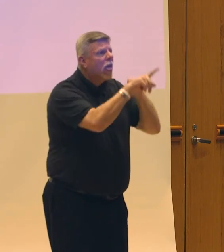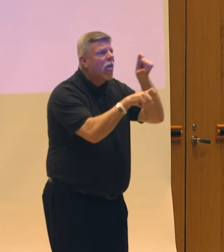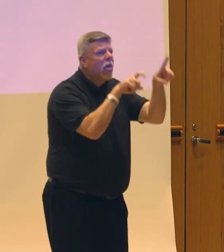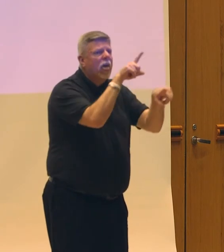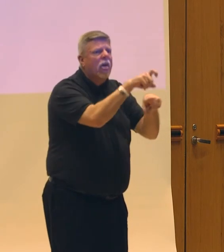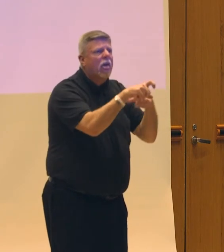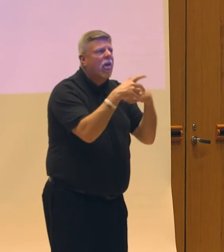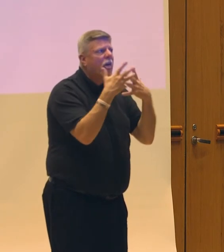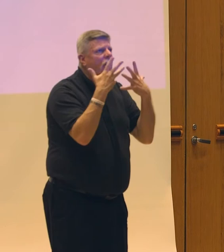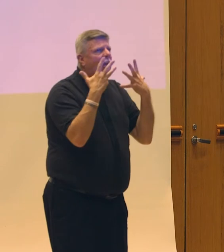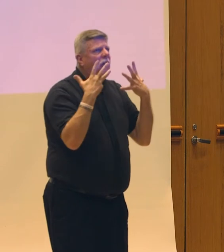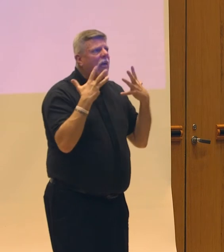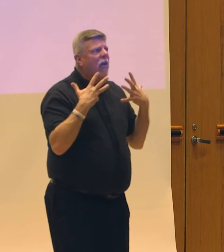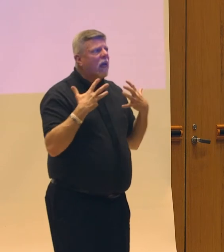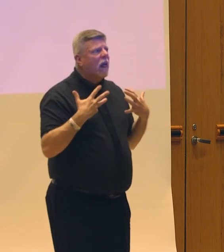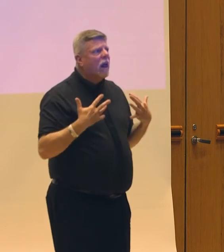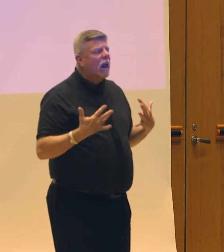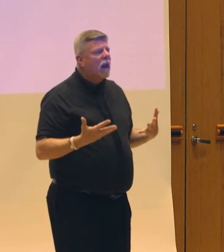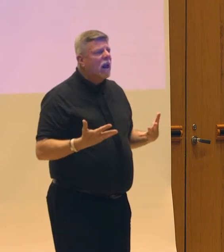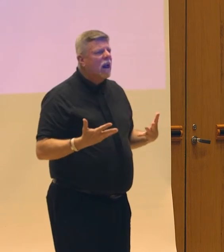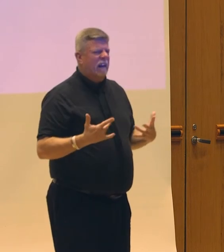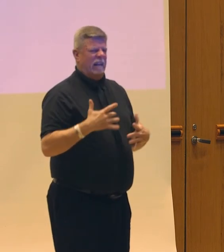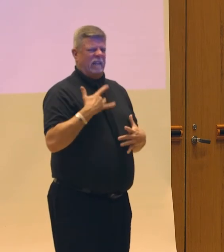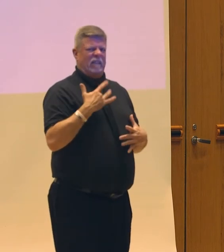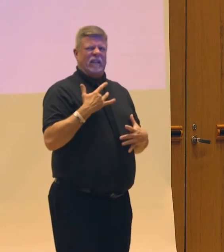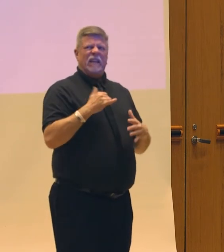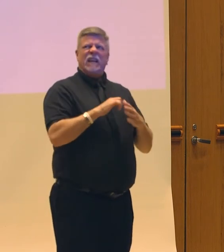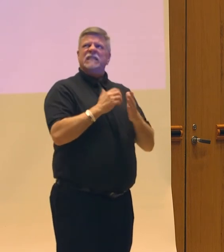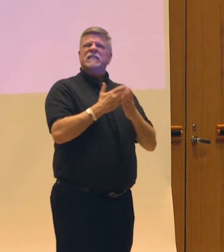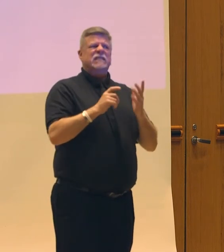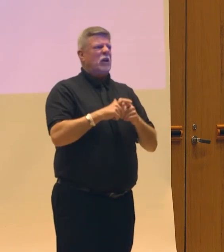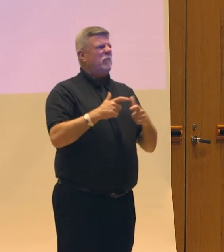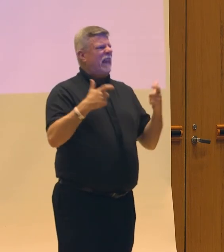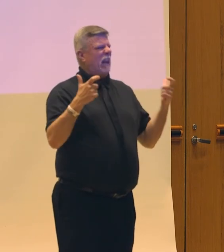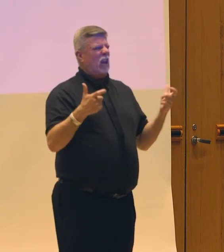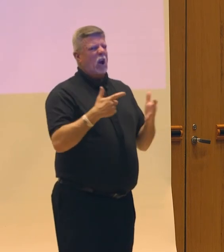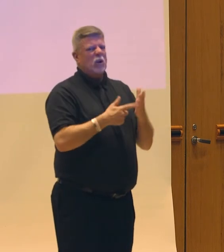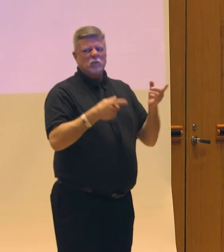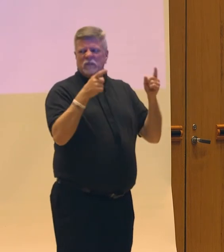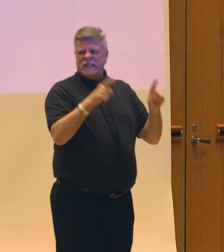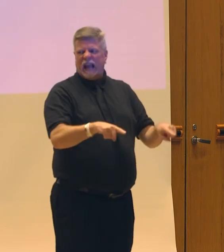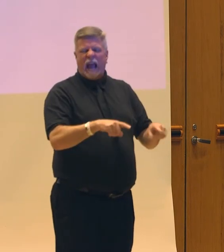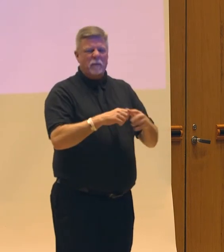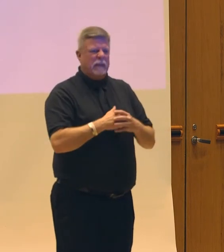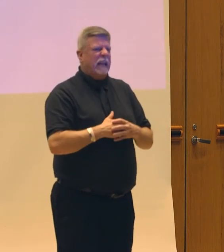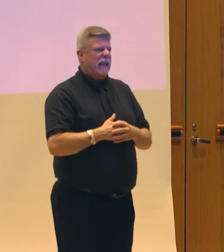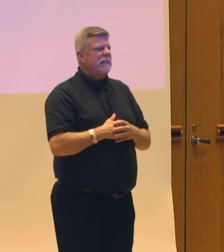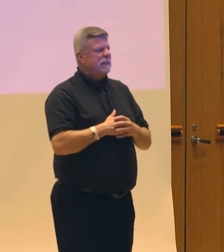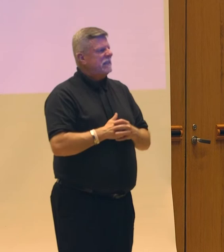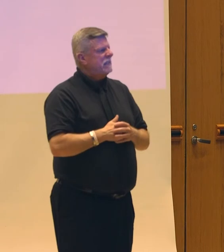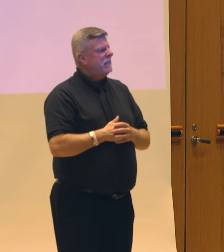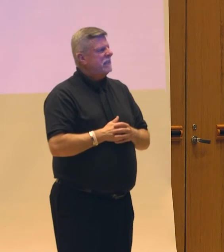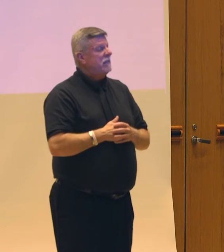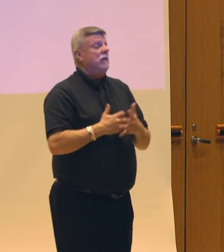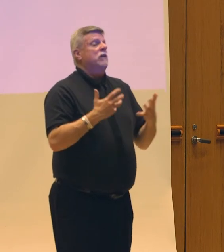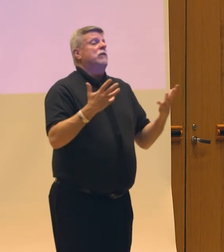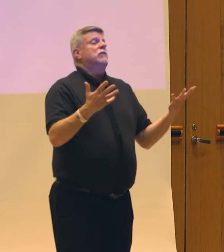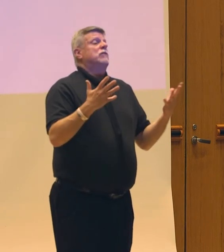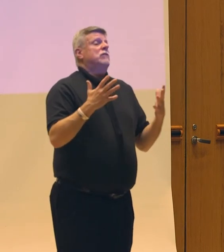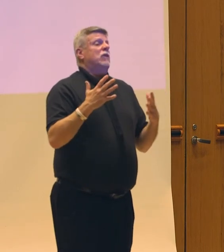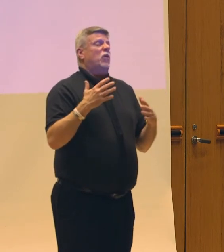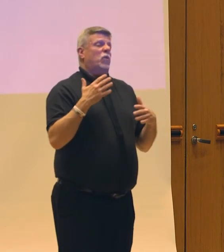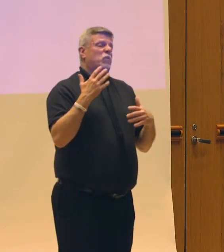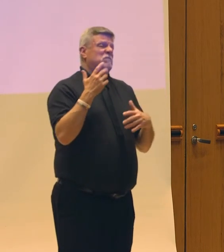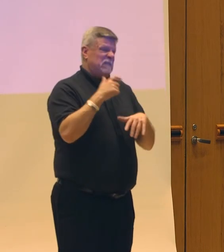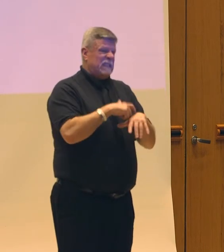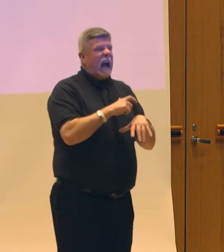confluence of timing. It felt like something much larger than myself was at play. So, after waiting some